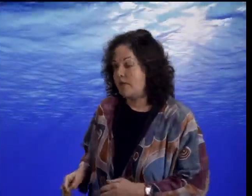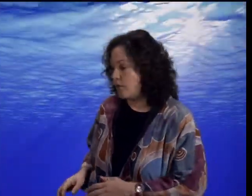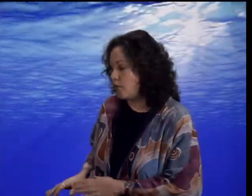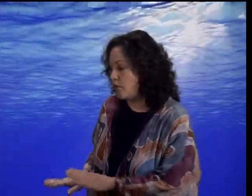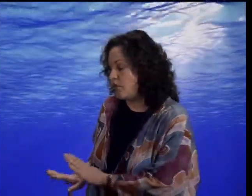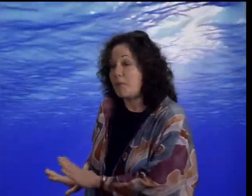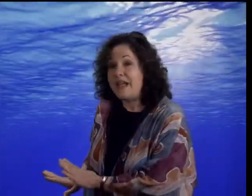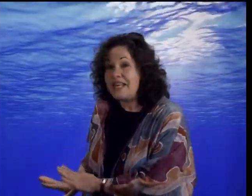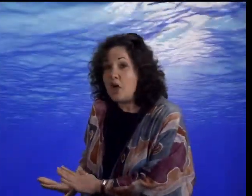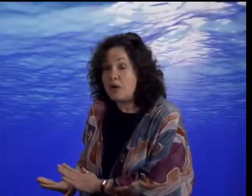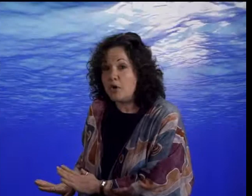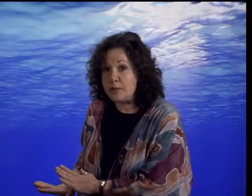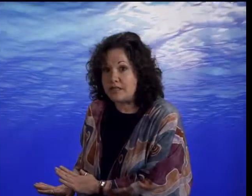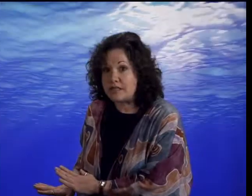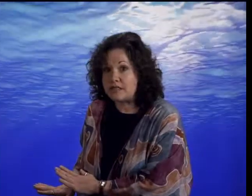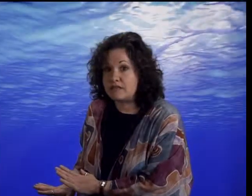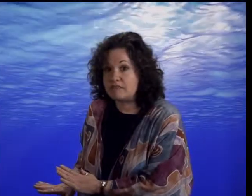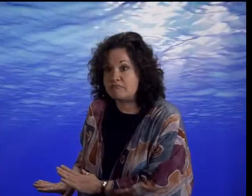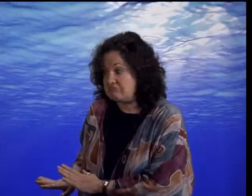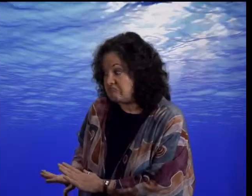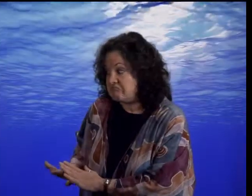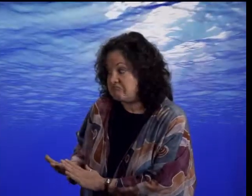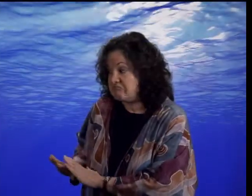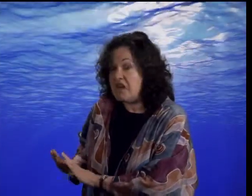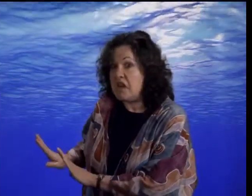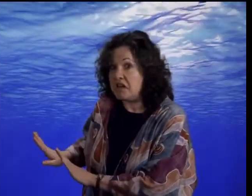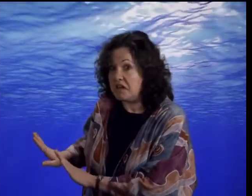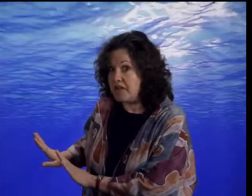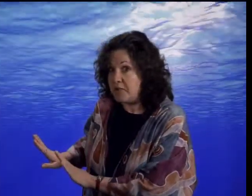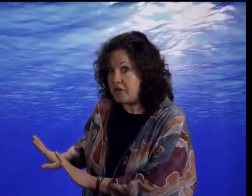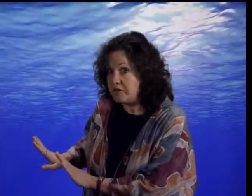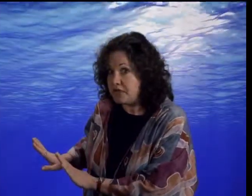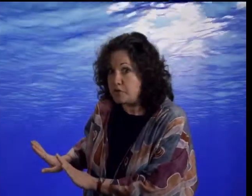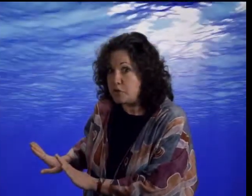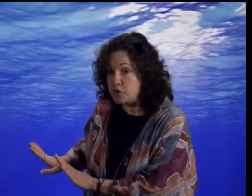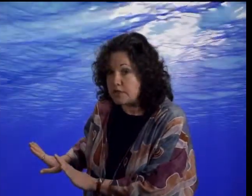Well, for many long moments, none of the puddle fish moved.